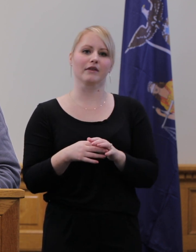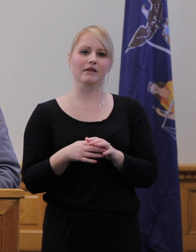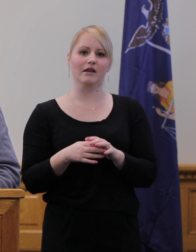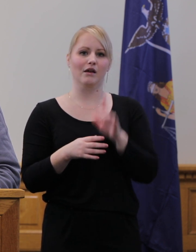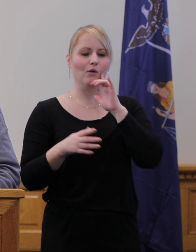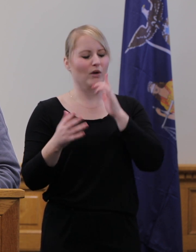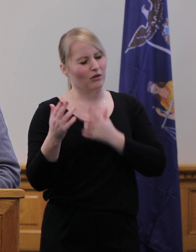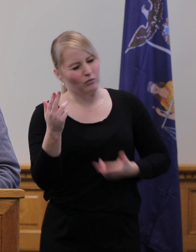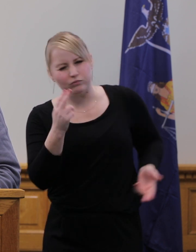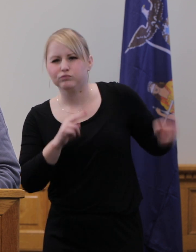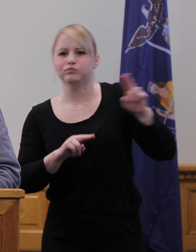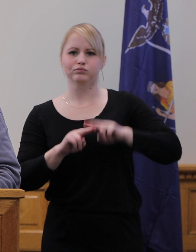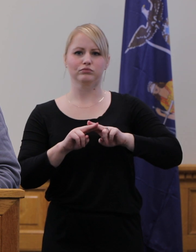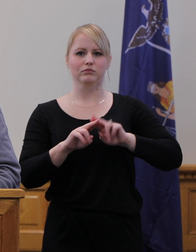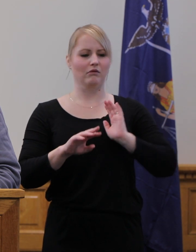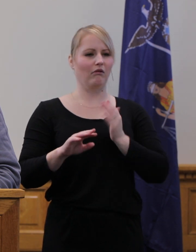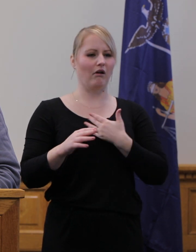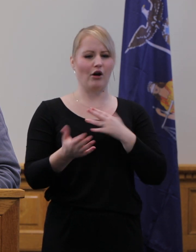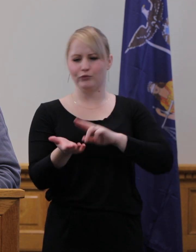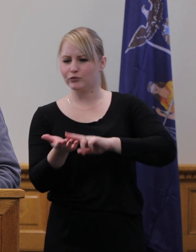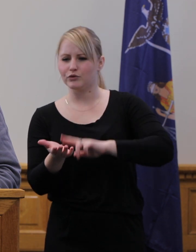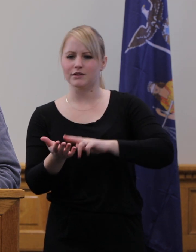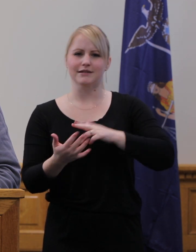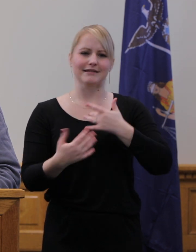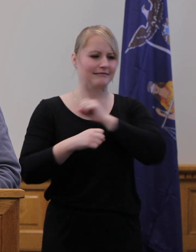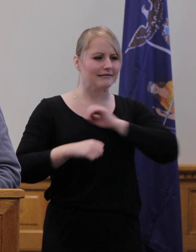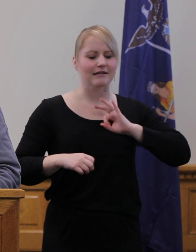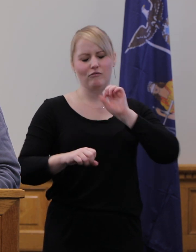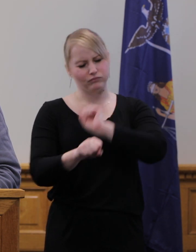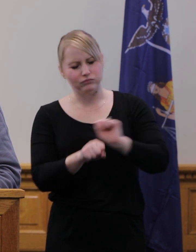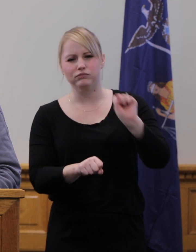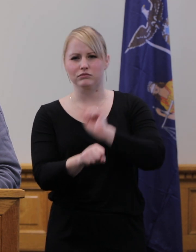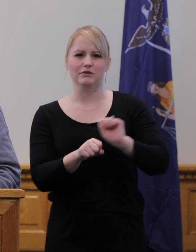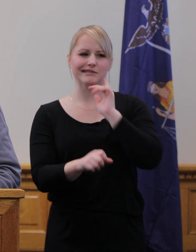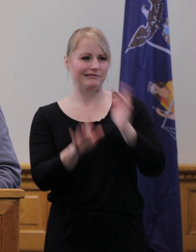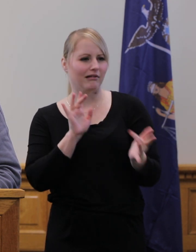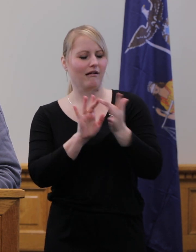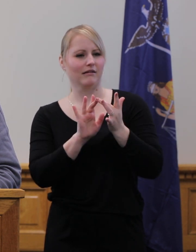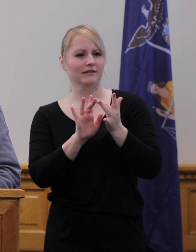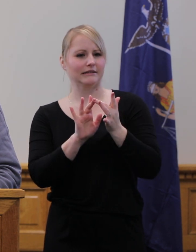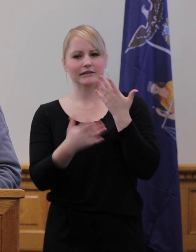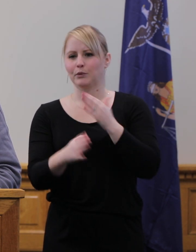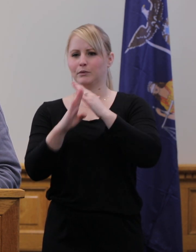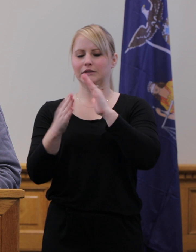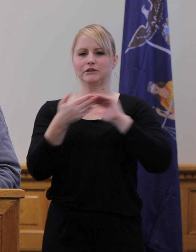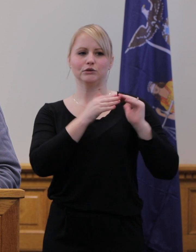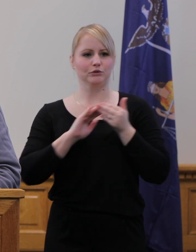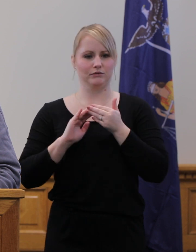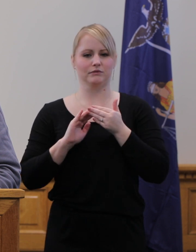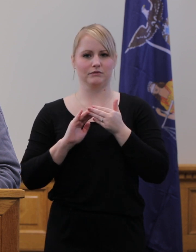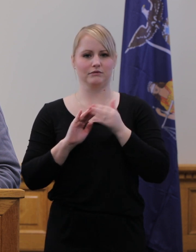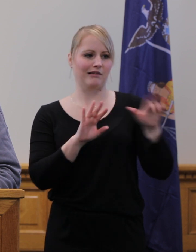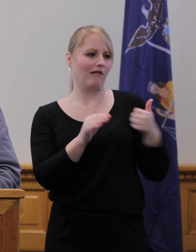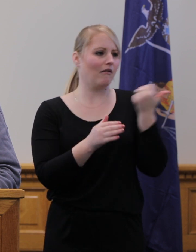are working every day to trace positive cases, reach out to close contacts and protect the community. Other